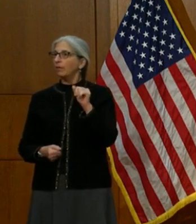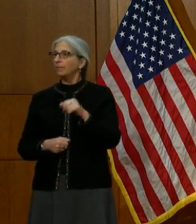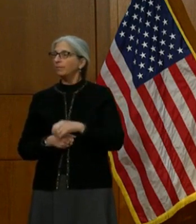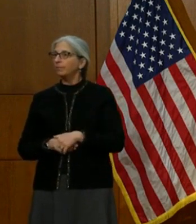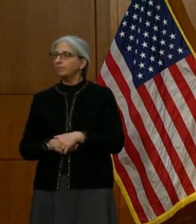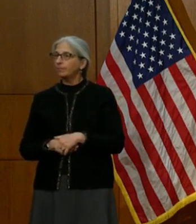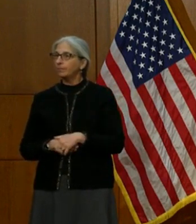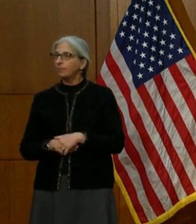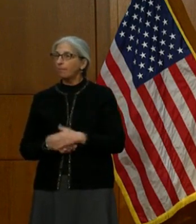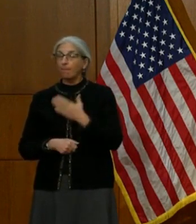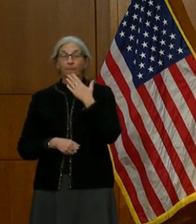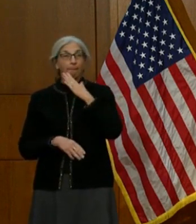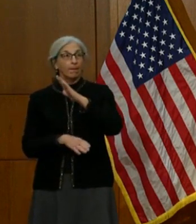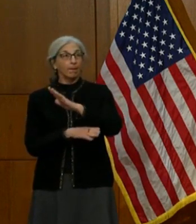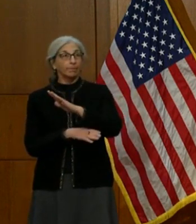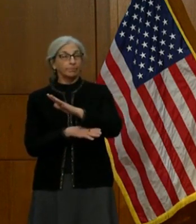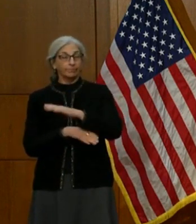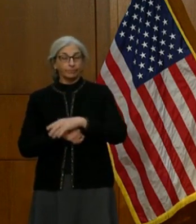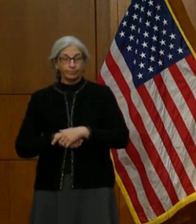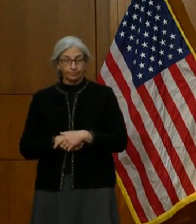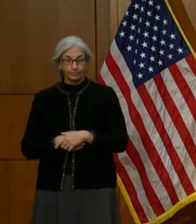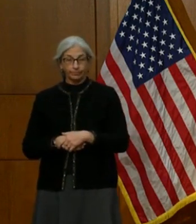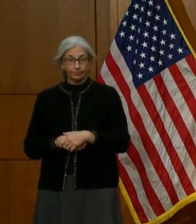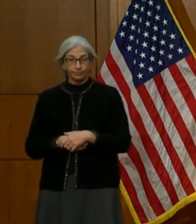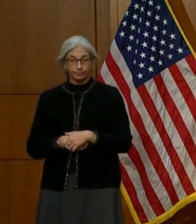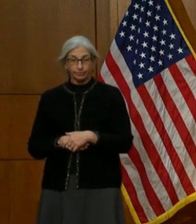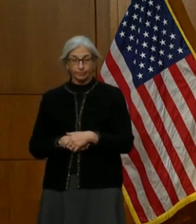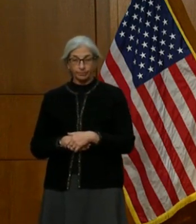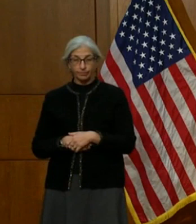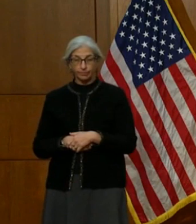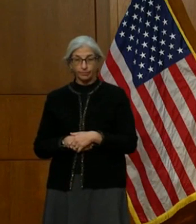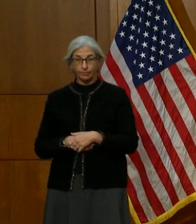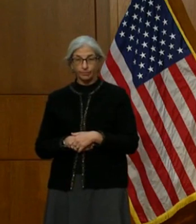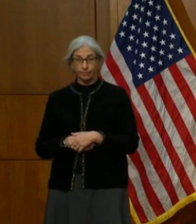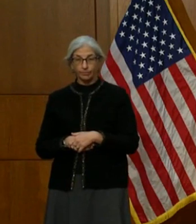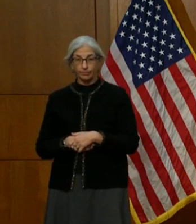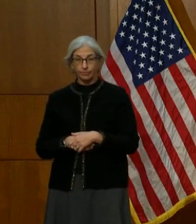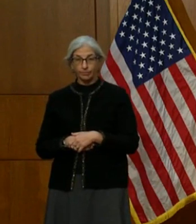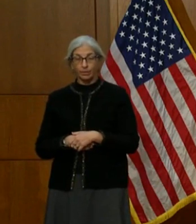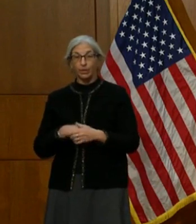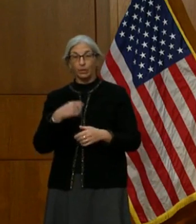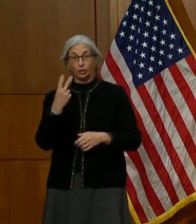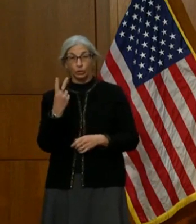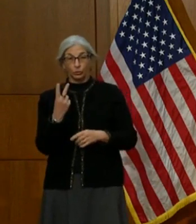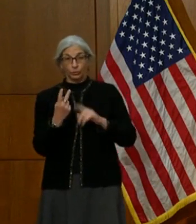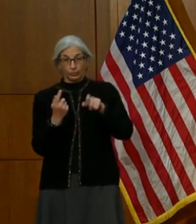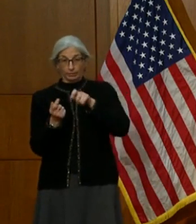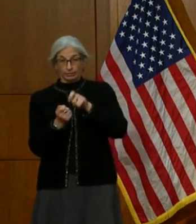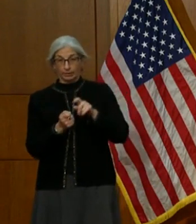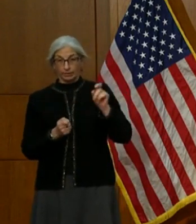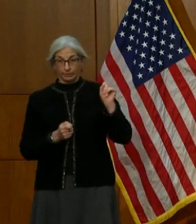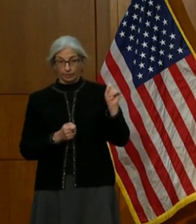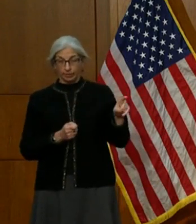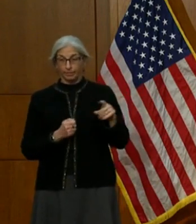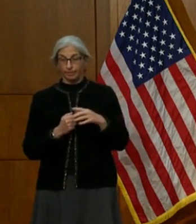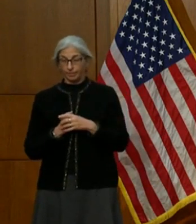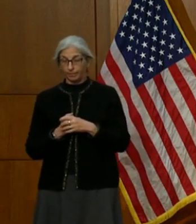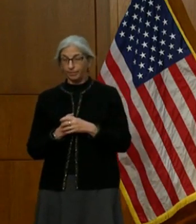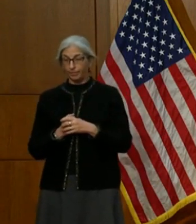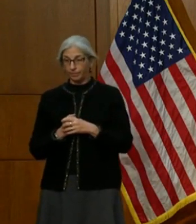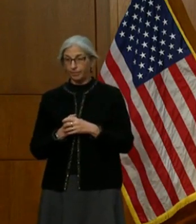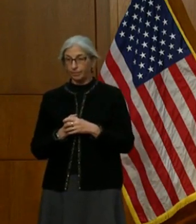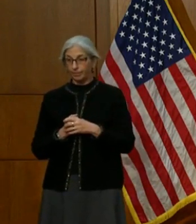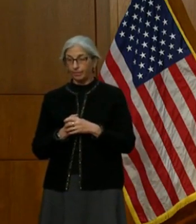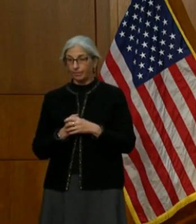Good afternoon, Governor, and thank you for taking the questions. Two very specific questions for you. Number one, could